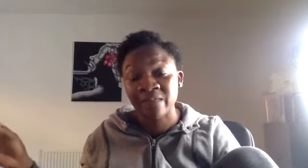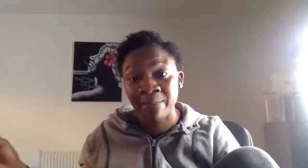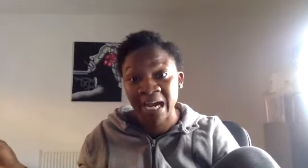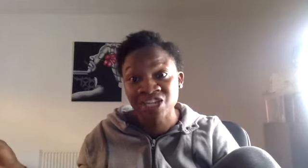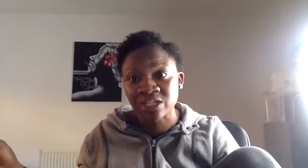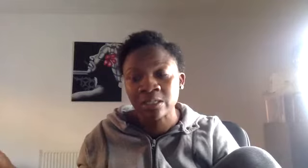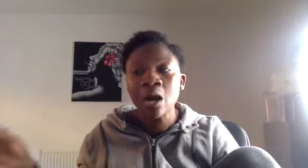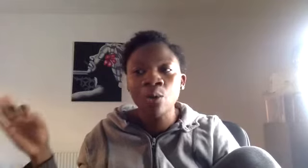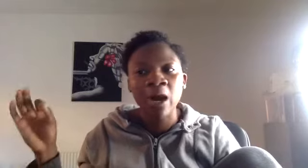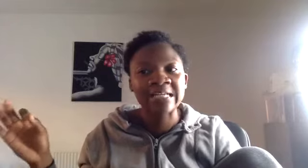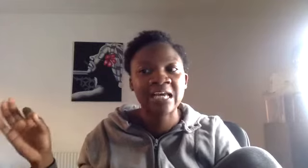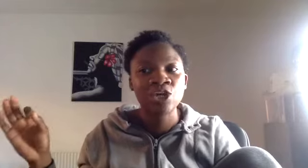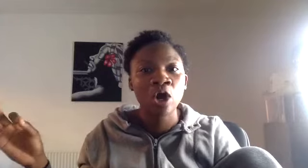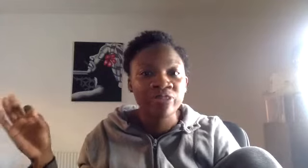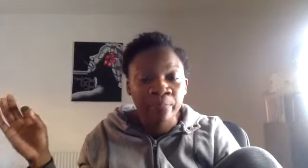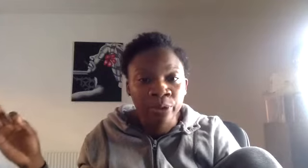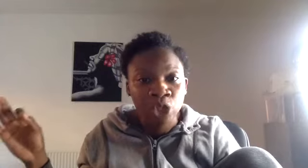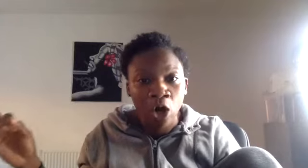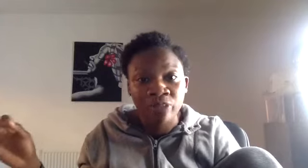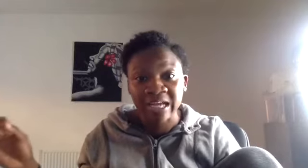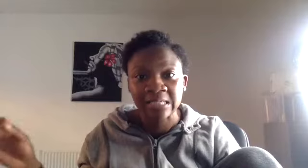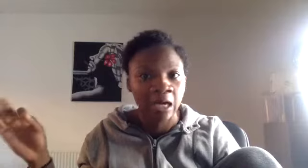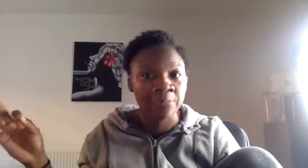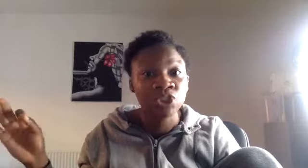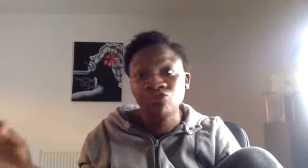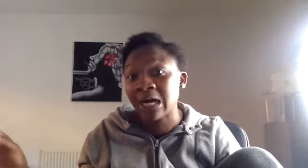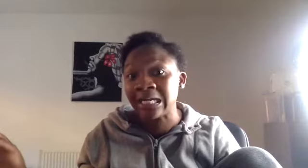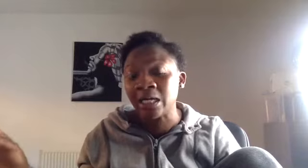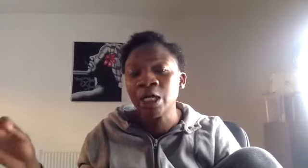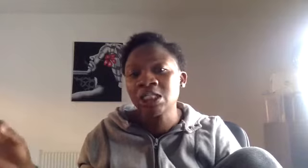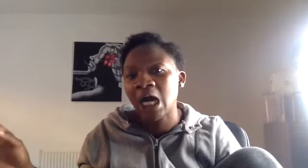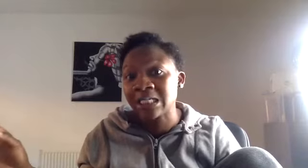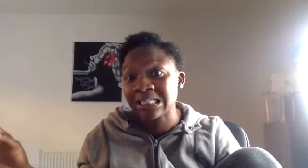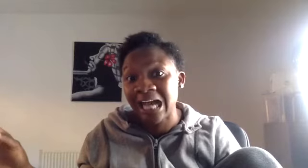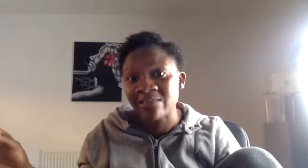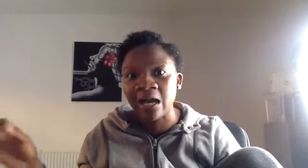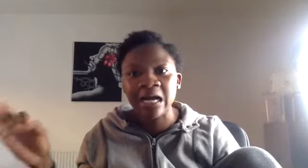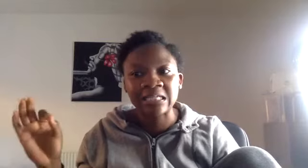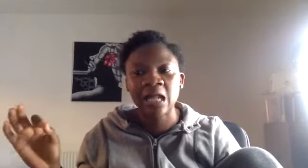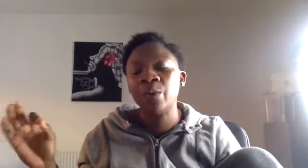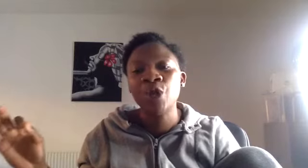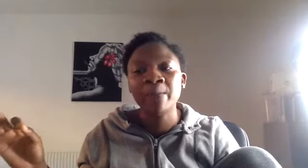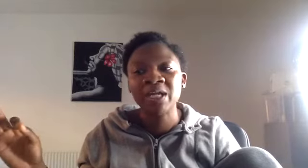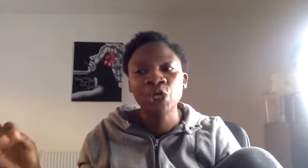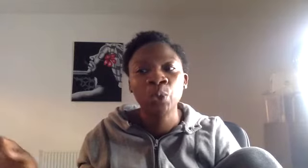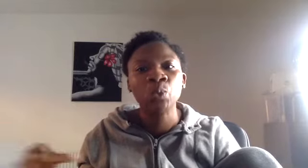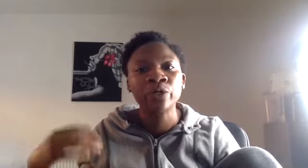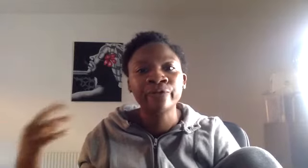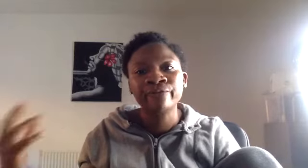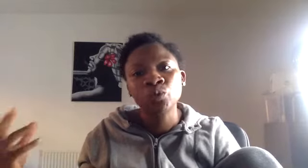their patients? Why is there not the push on this? And I'm struggling to understand that. It's like we're not being told the full